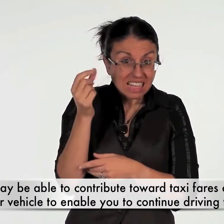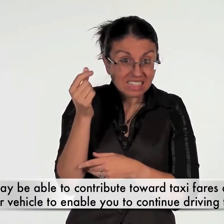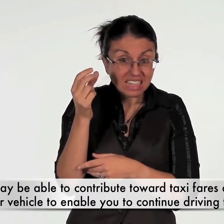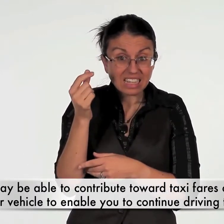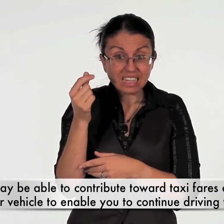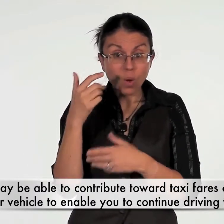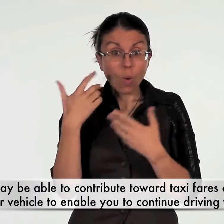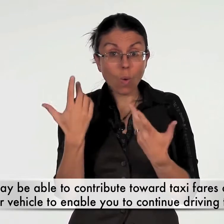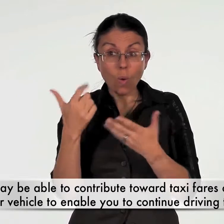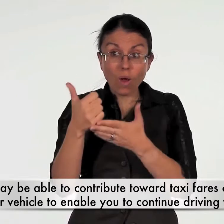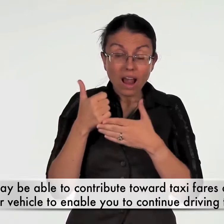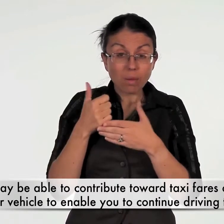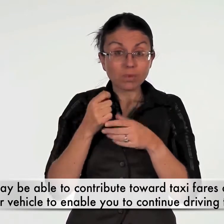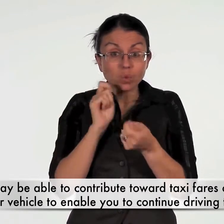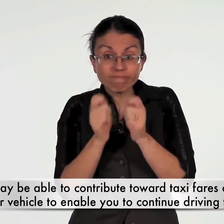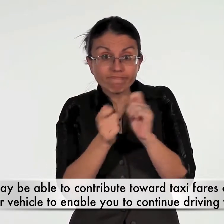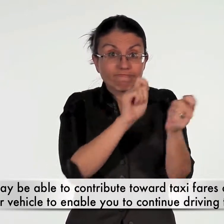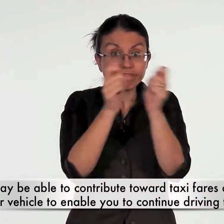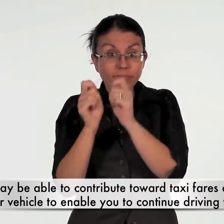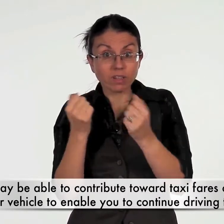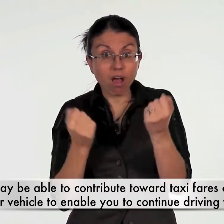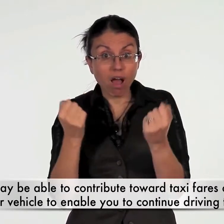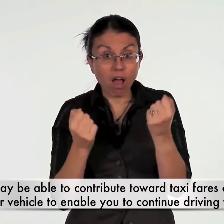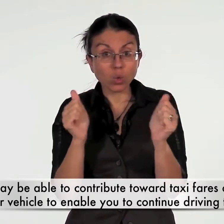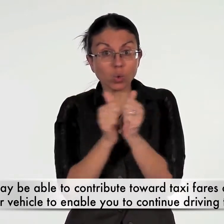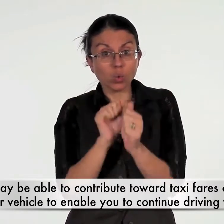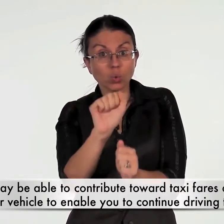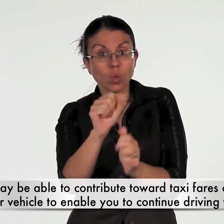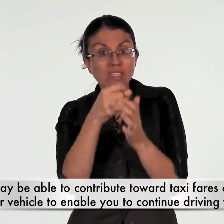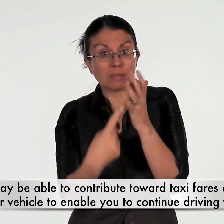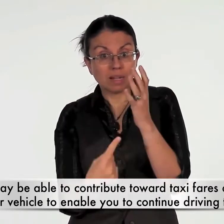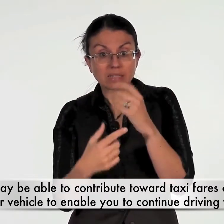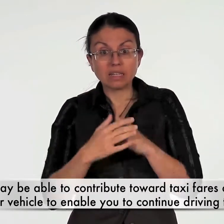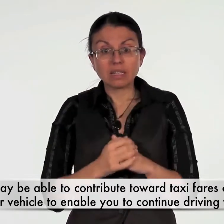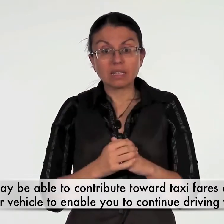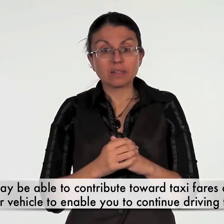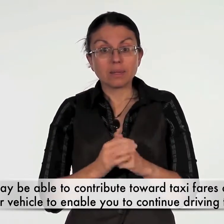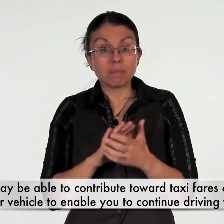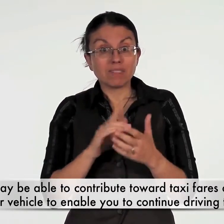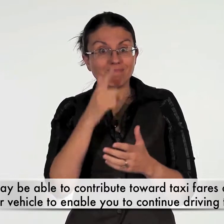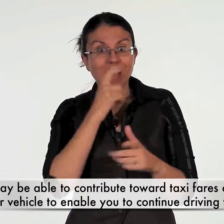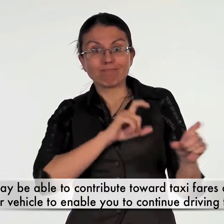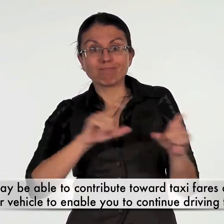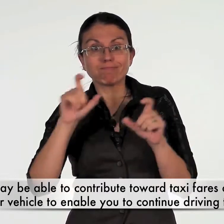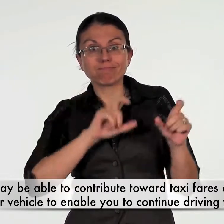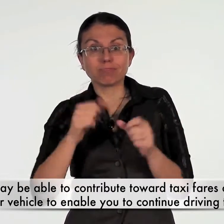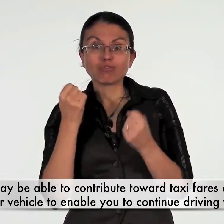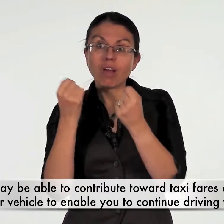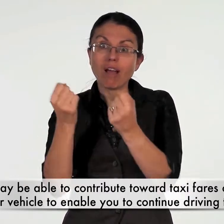they may be able to contribute towards taxi fares or adjusting your vehicle to enable you to continue driving to work